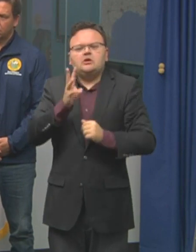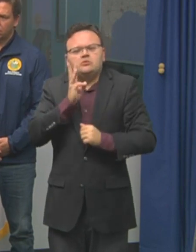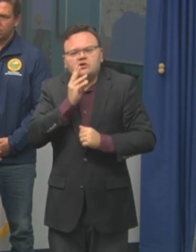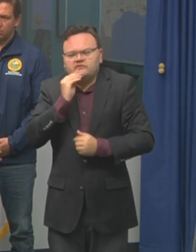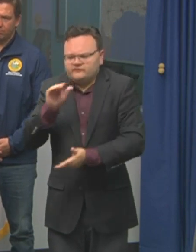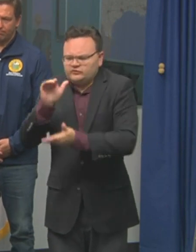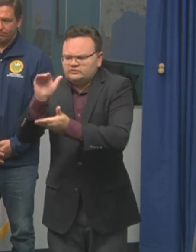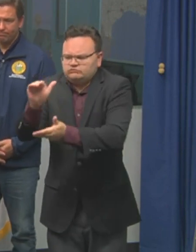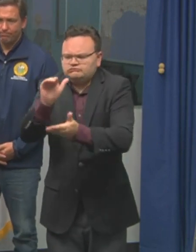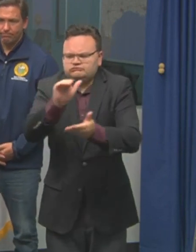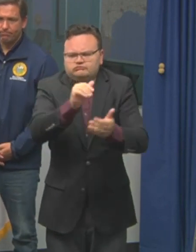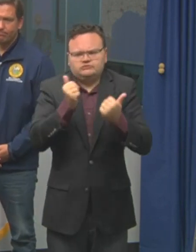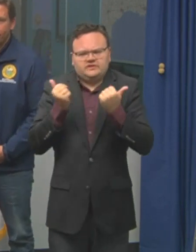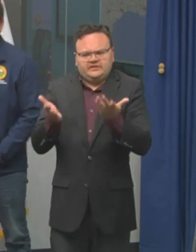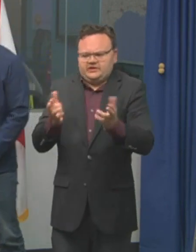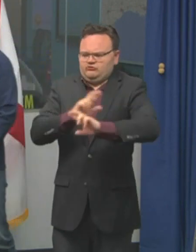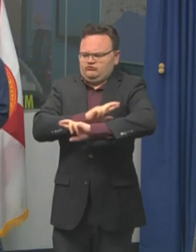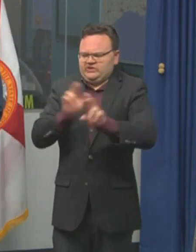warehouse.